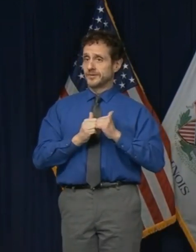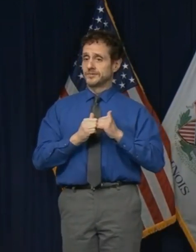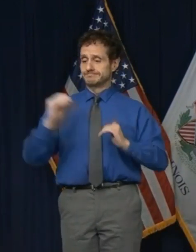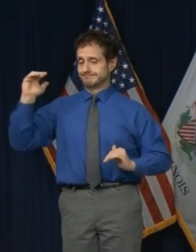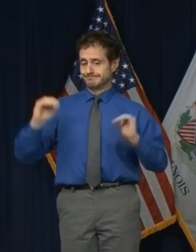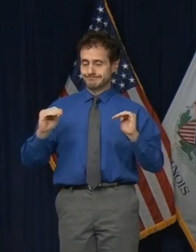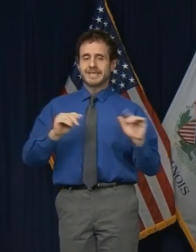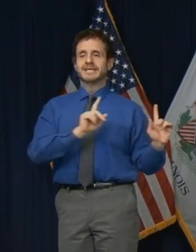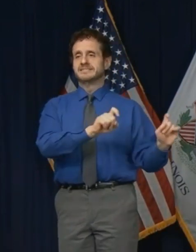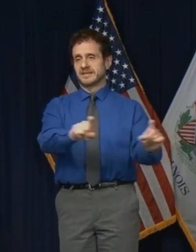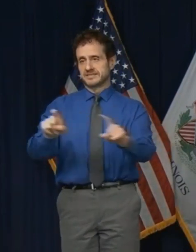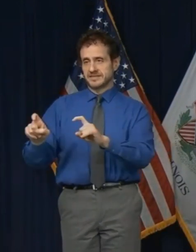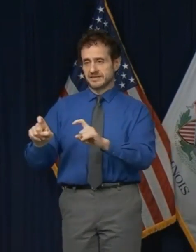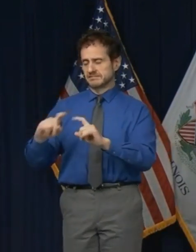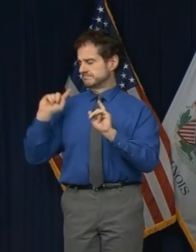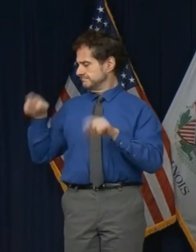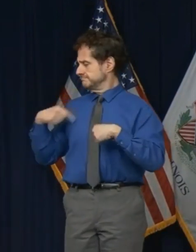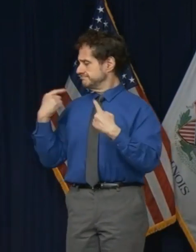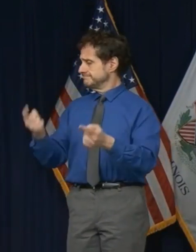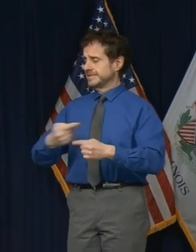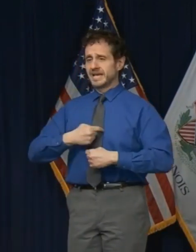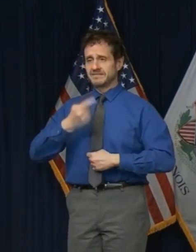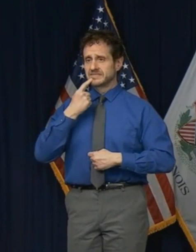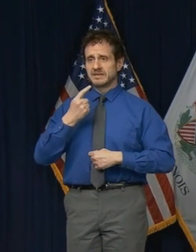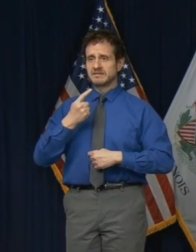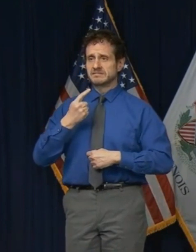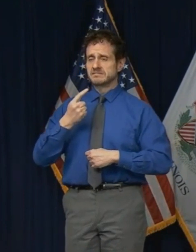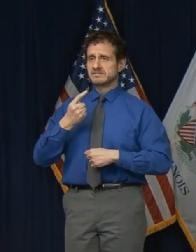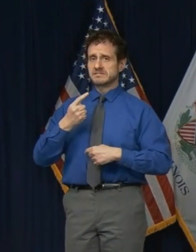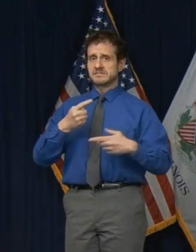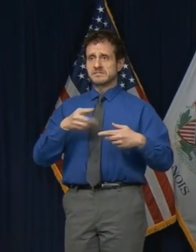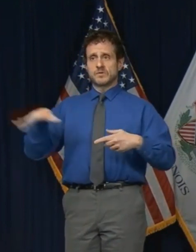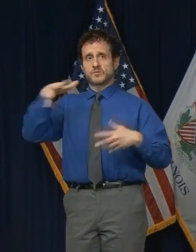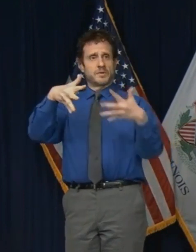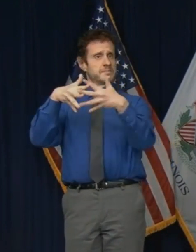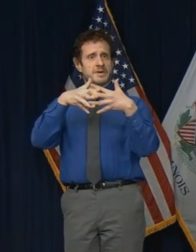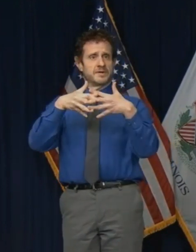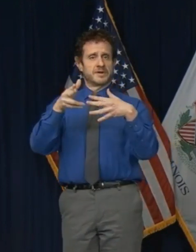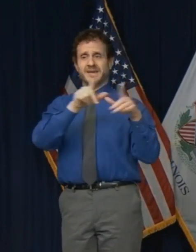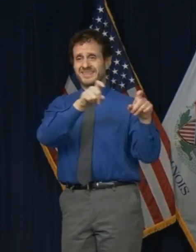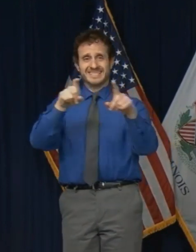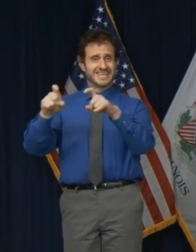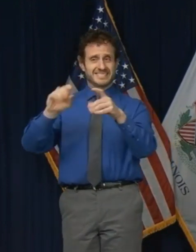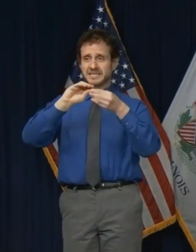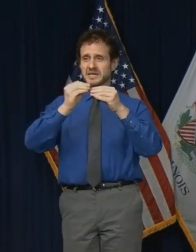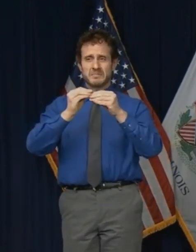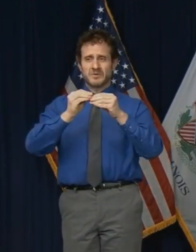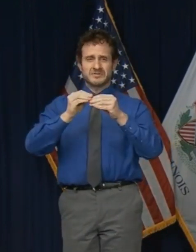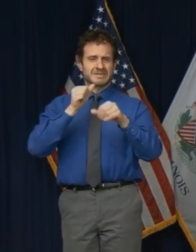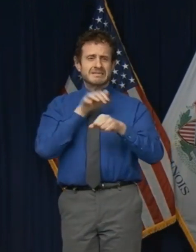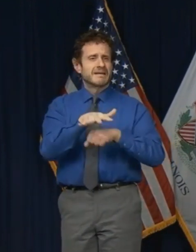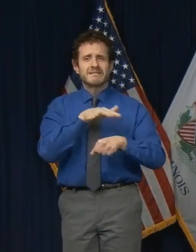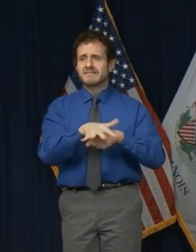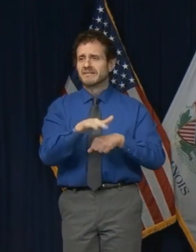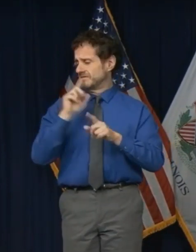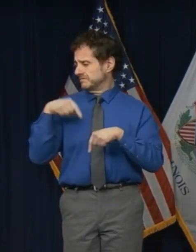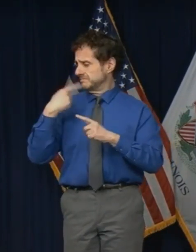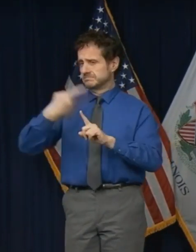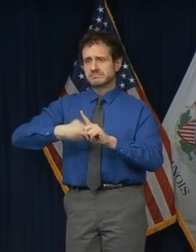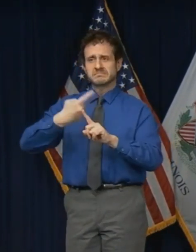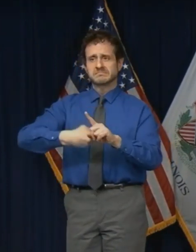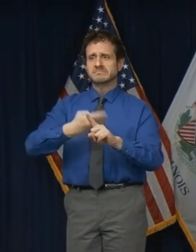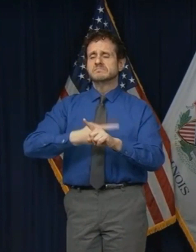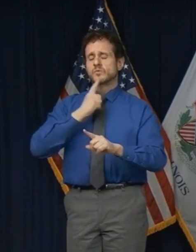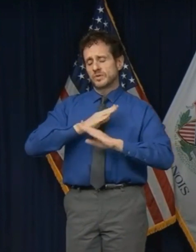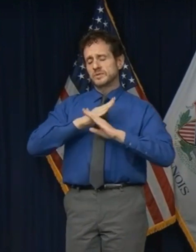said since the beginning, the lack of testing at a national level over the last few months has been a massive hindrance to our ability